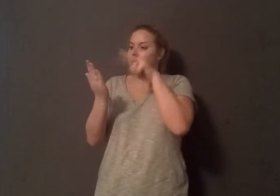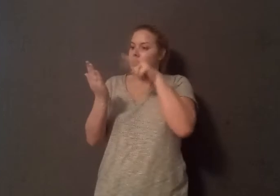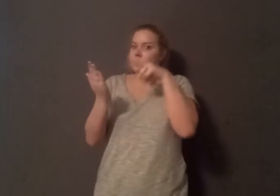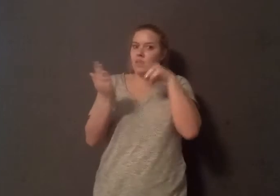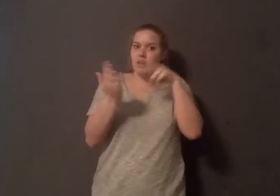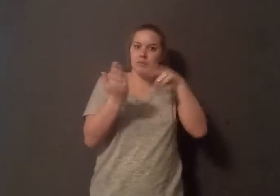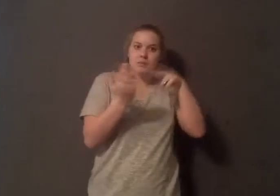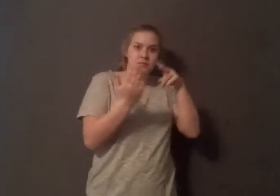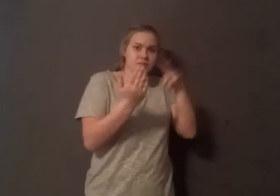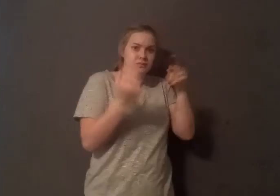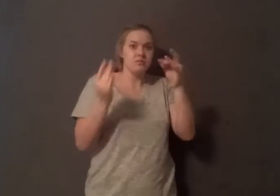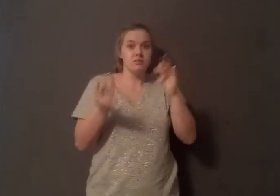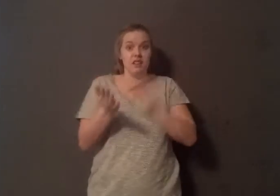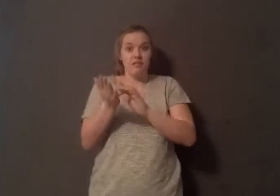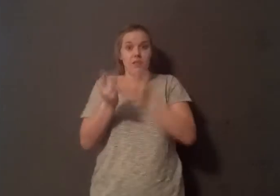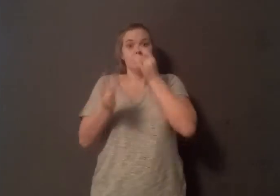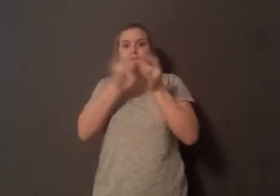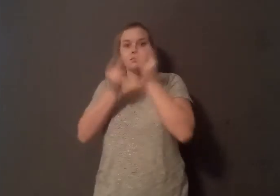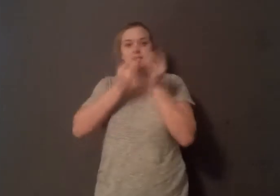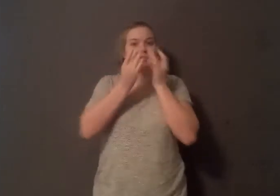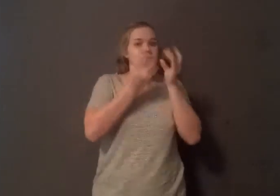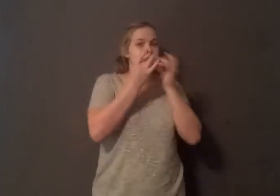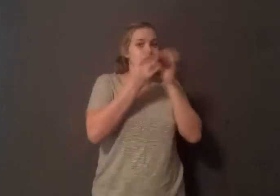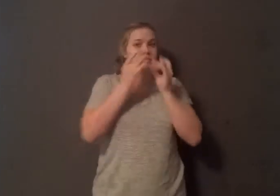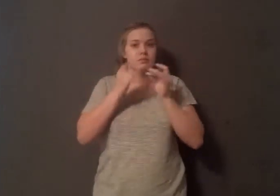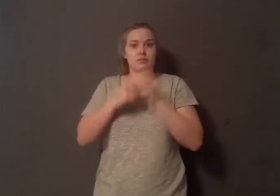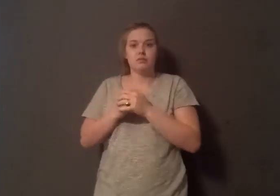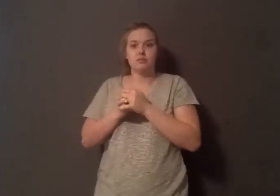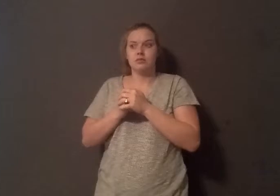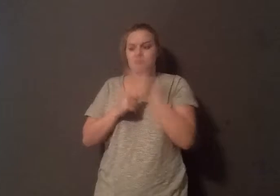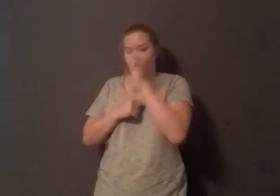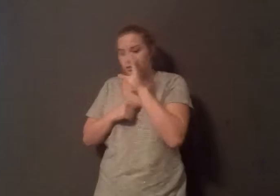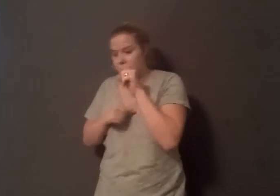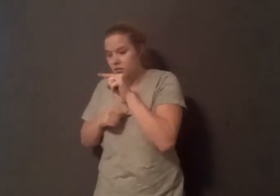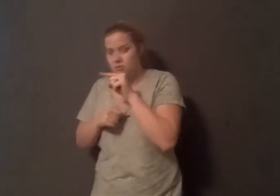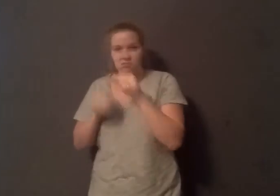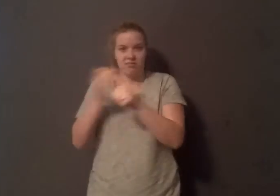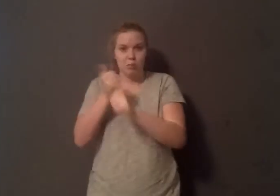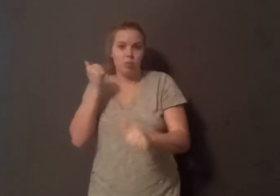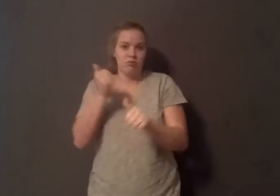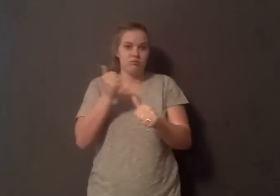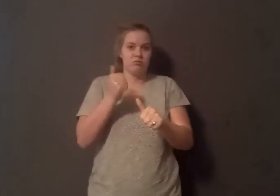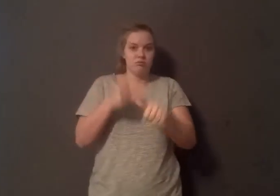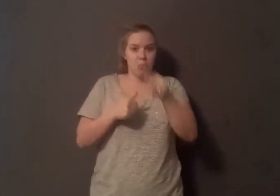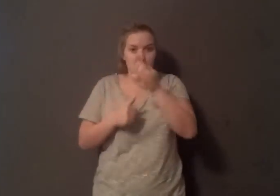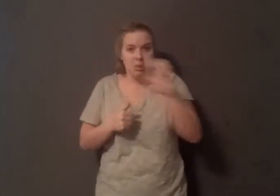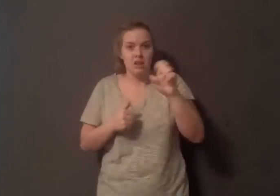every multivitamin I could get my hands on, and I was obsessed with bodily functions. I followed all the large health organization's recommendations for